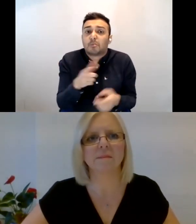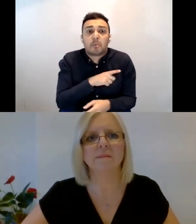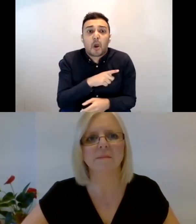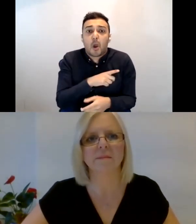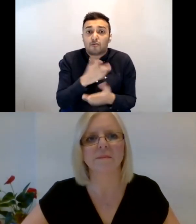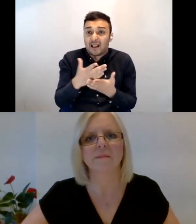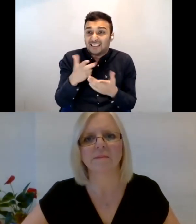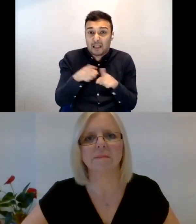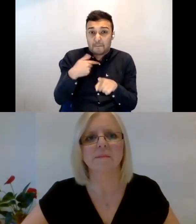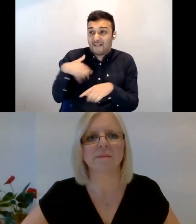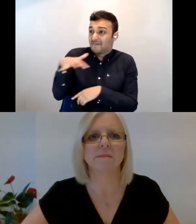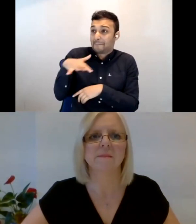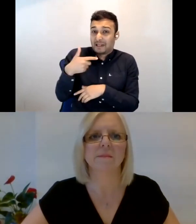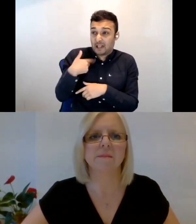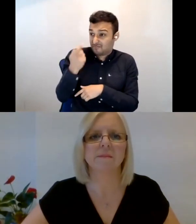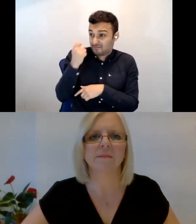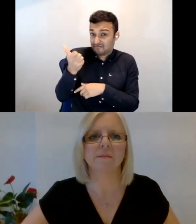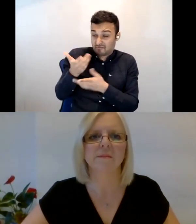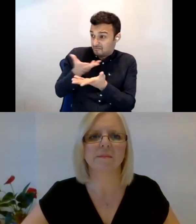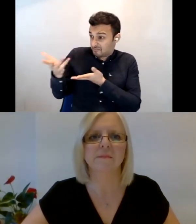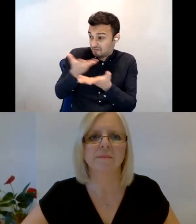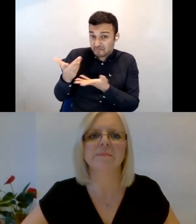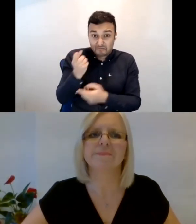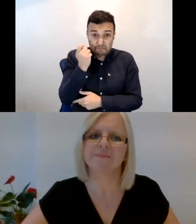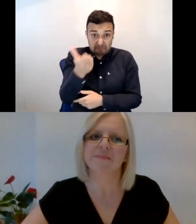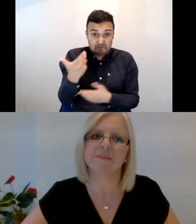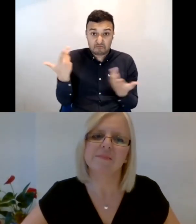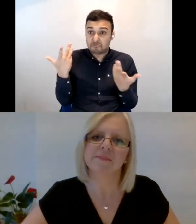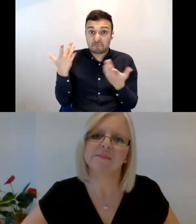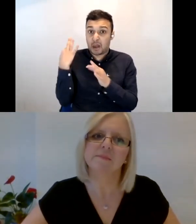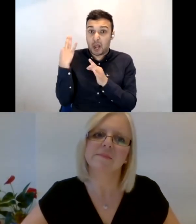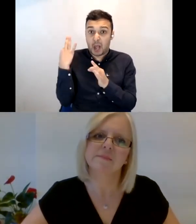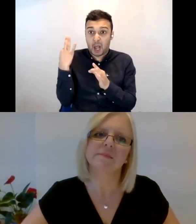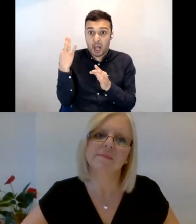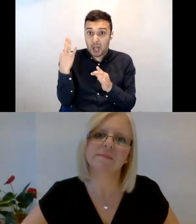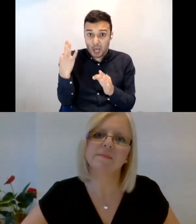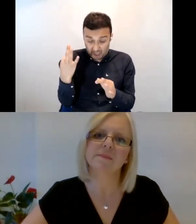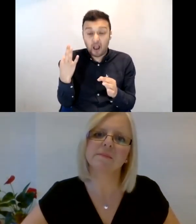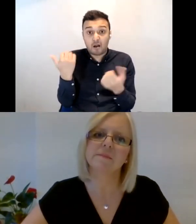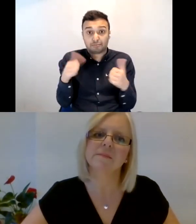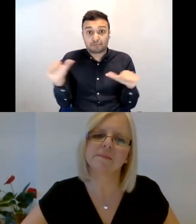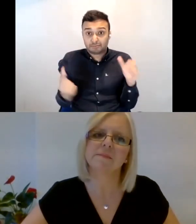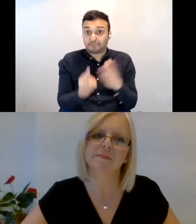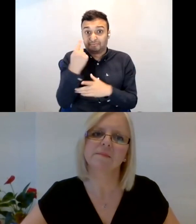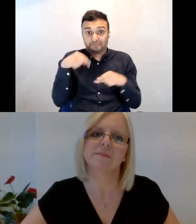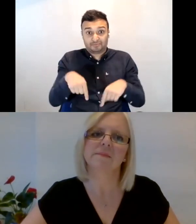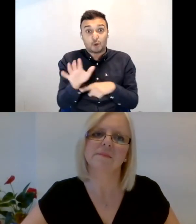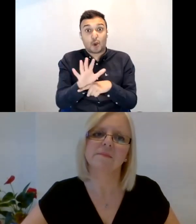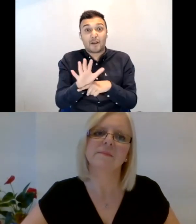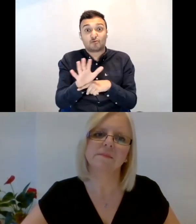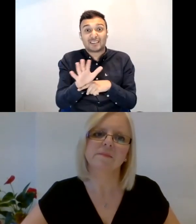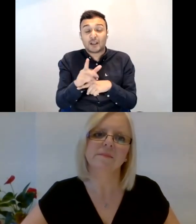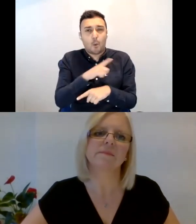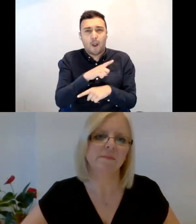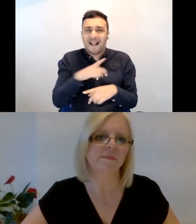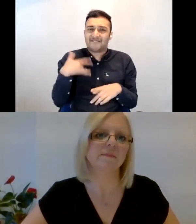own family about it. was never anything we'd spoken about until this documentary, because that was my life then. And this is my life now. And it's